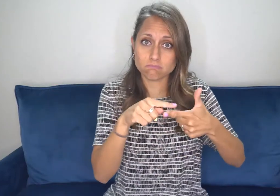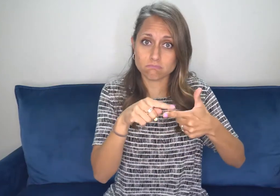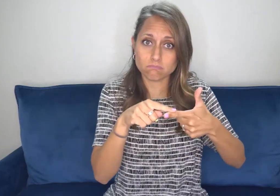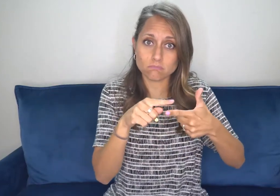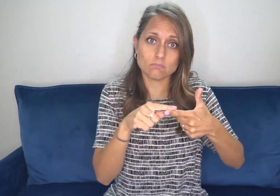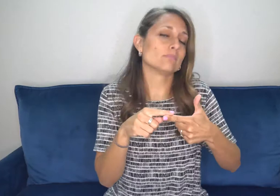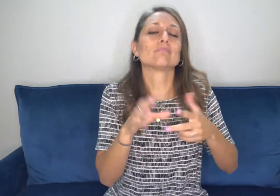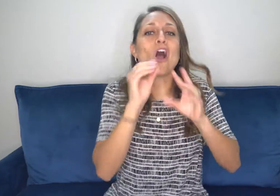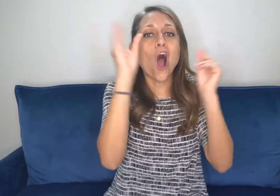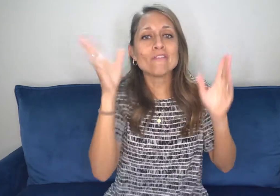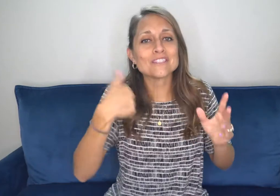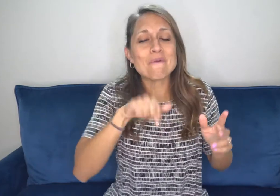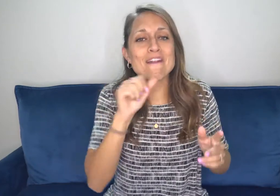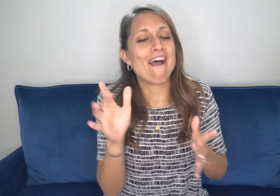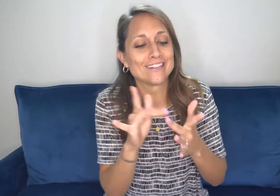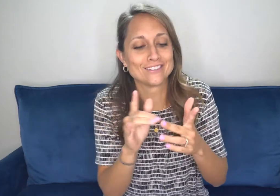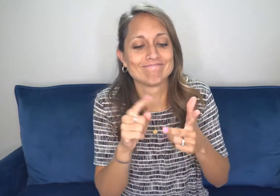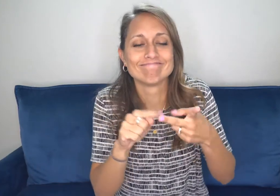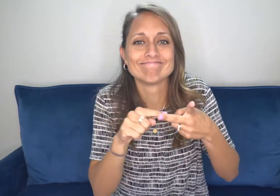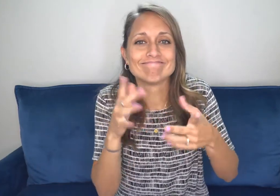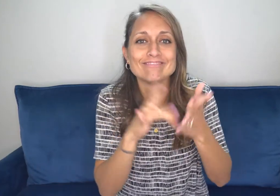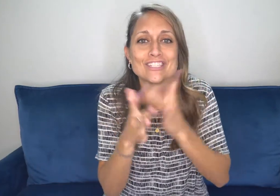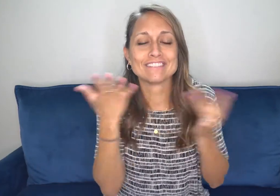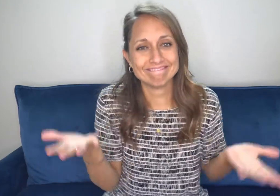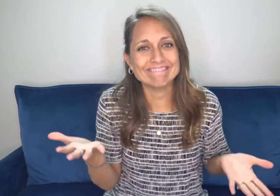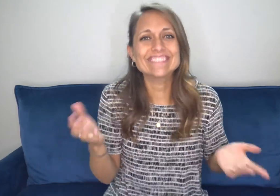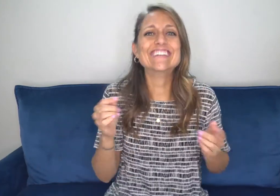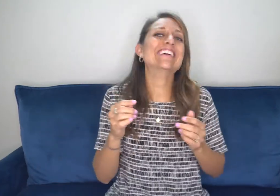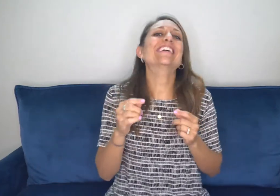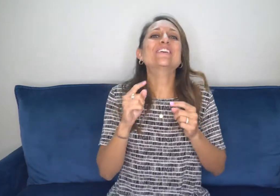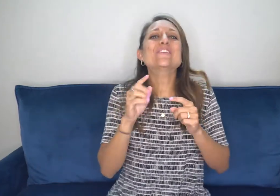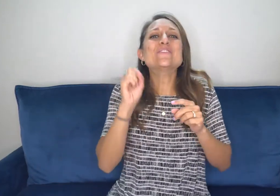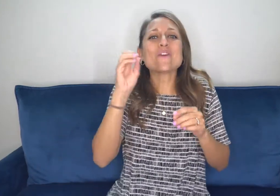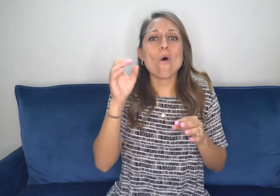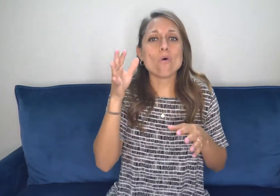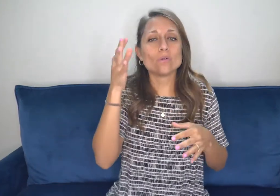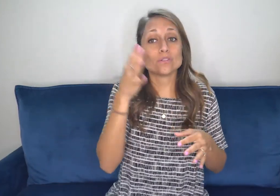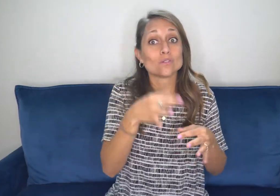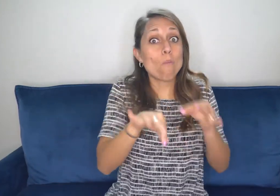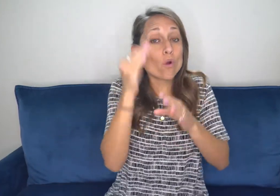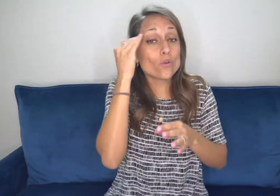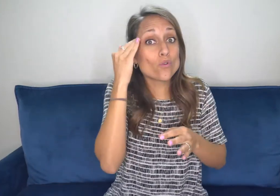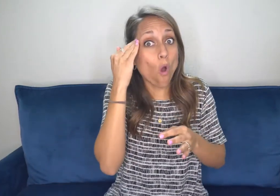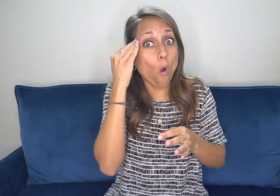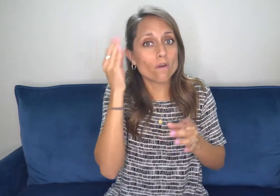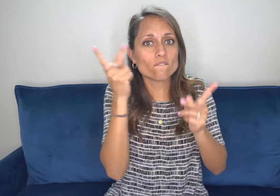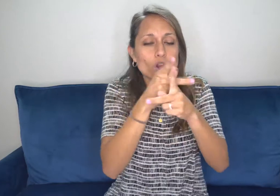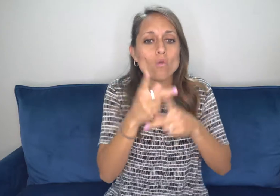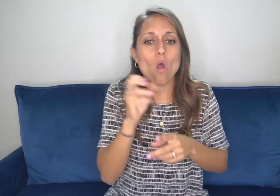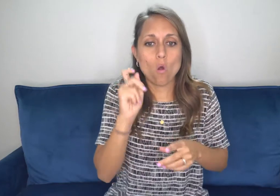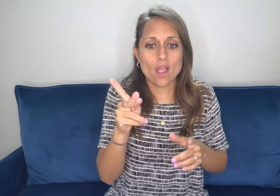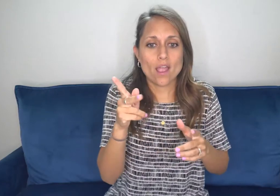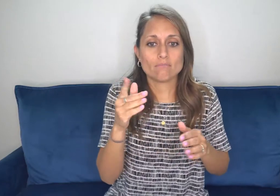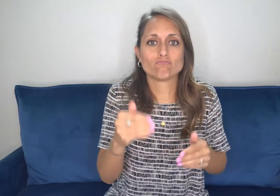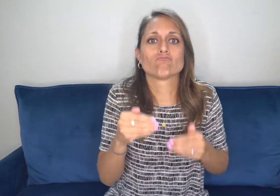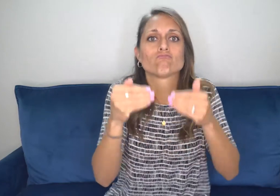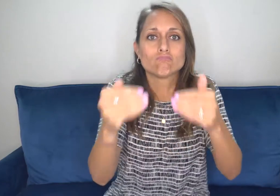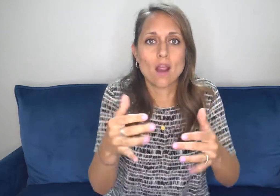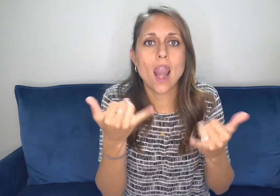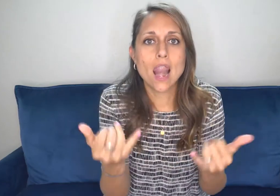Jesus. I know there's a third option. It does not apply to you, but it's important to really figure this out so you can move on to that next step